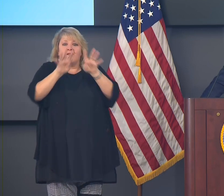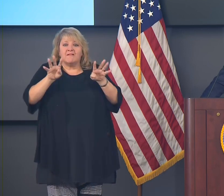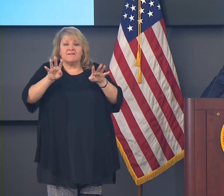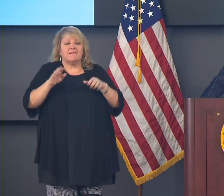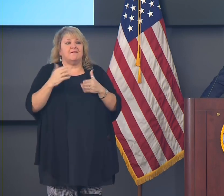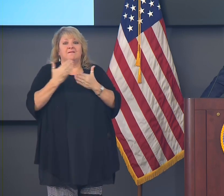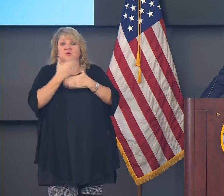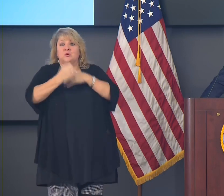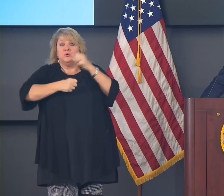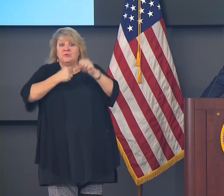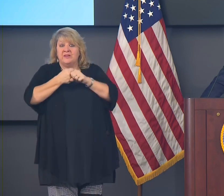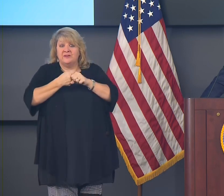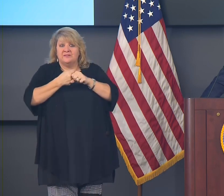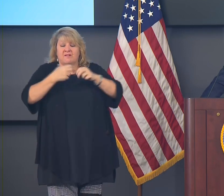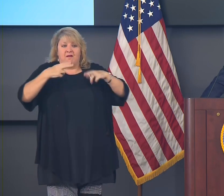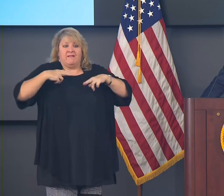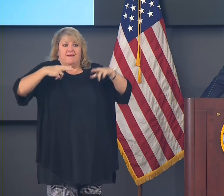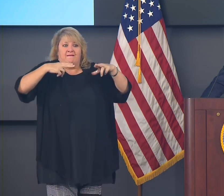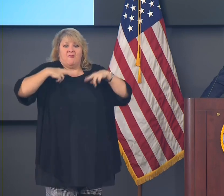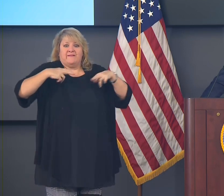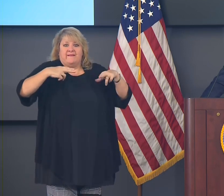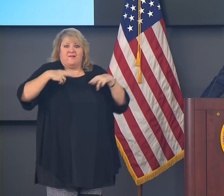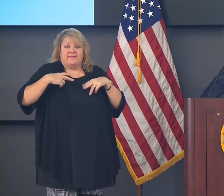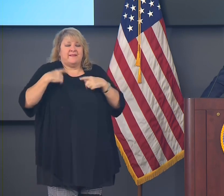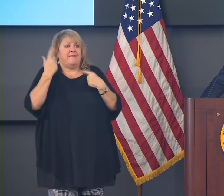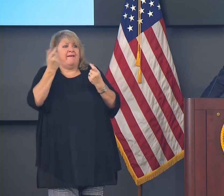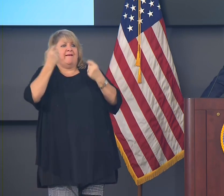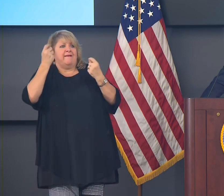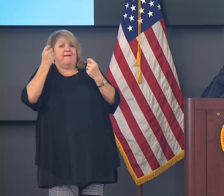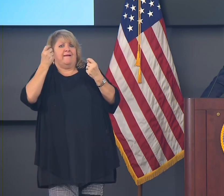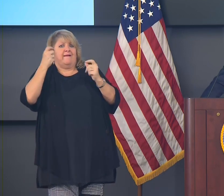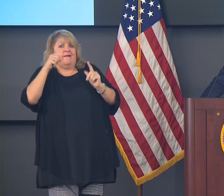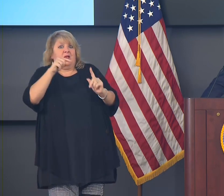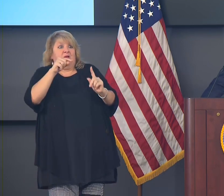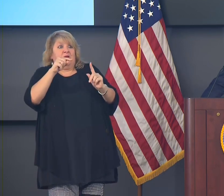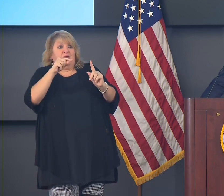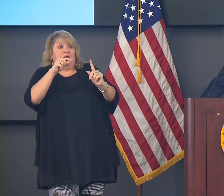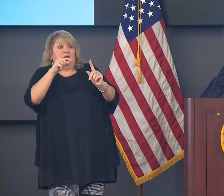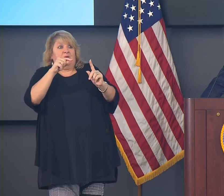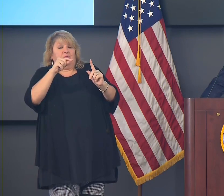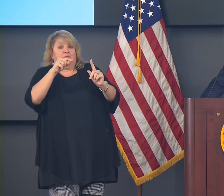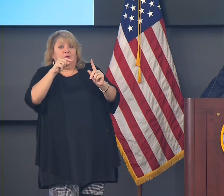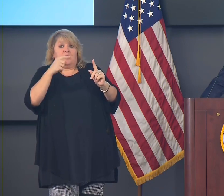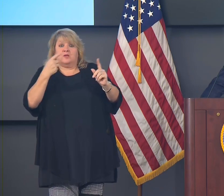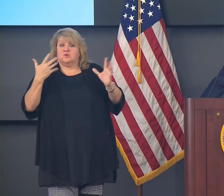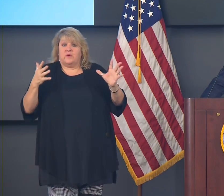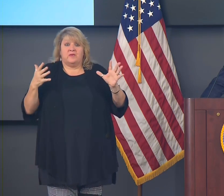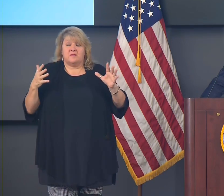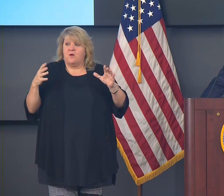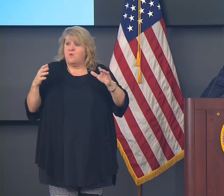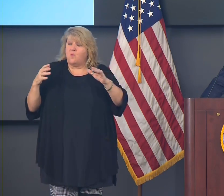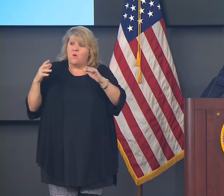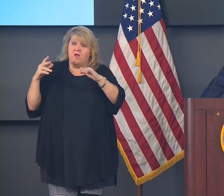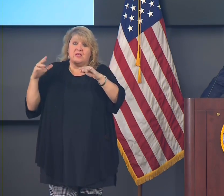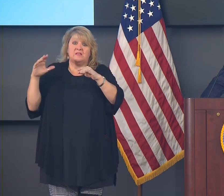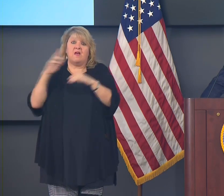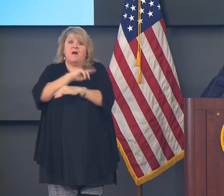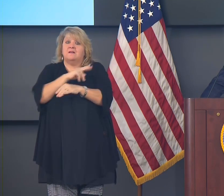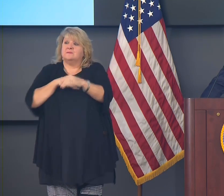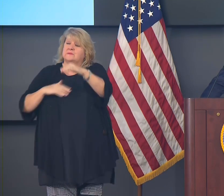we really got to pay attention to this now to make sure that we don't overwhelm our hospital's capacity to deliver care.